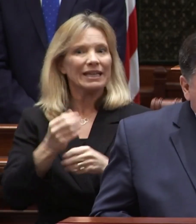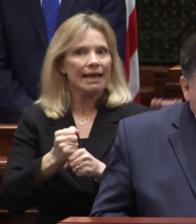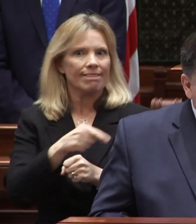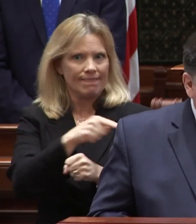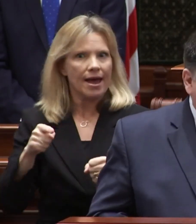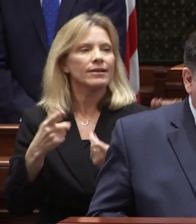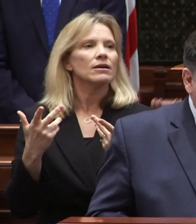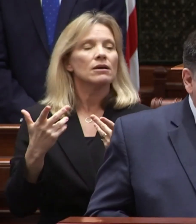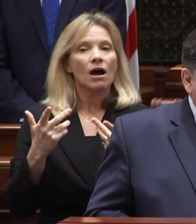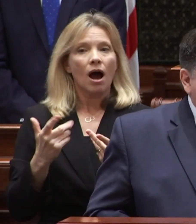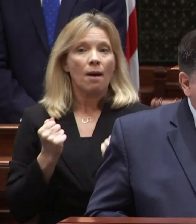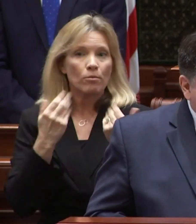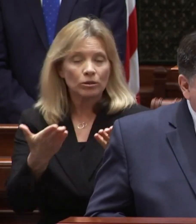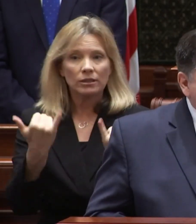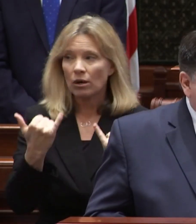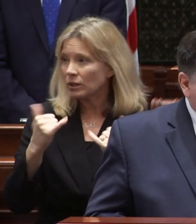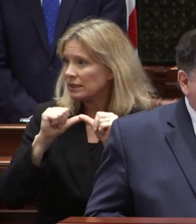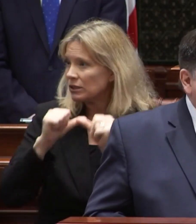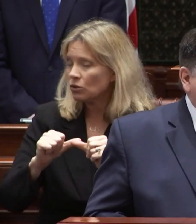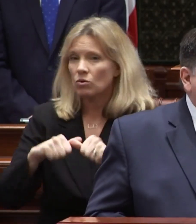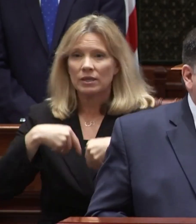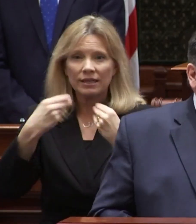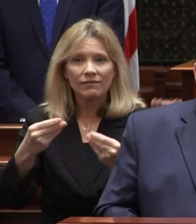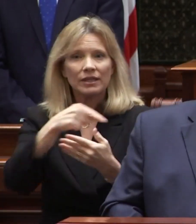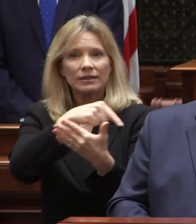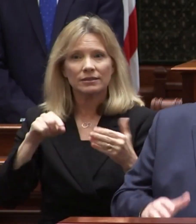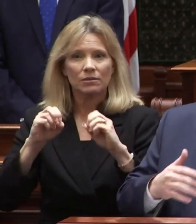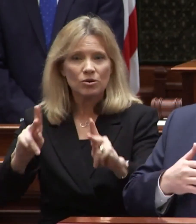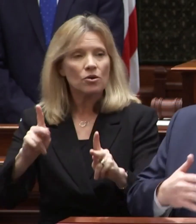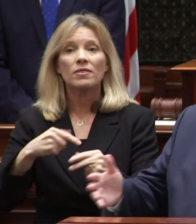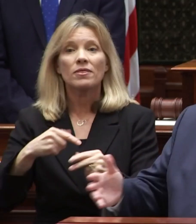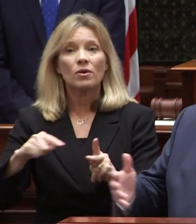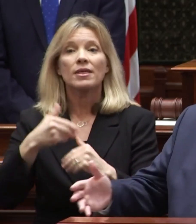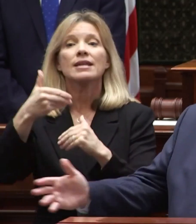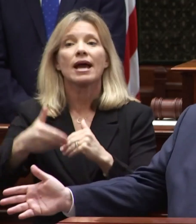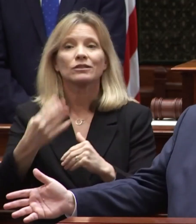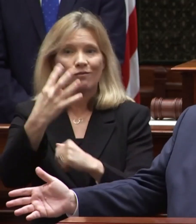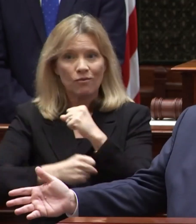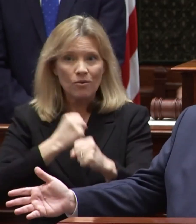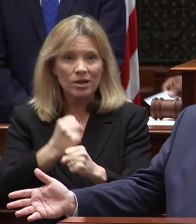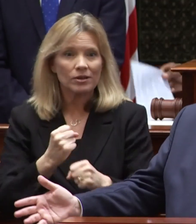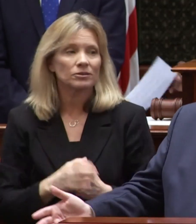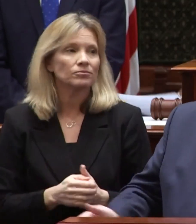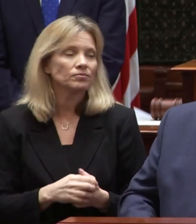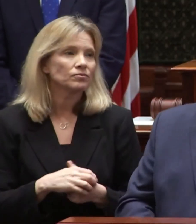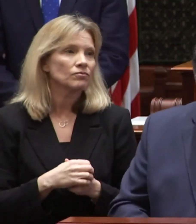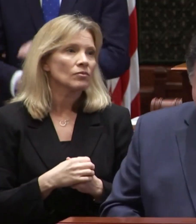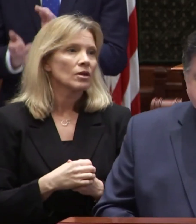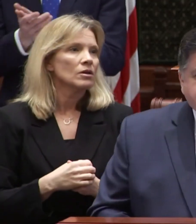and i propose now to continue providing this opportunity for the next four years